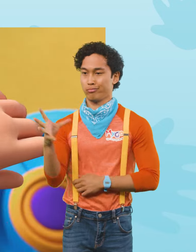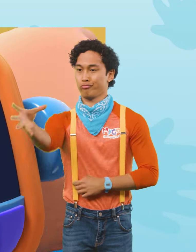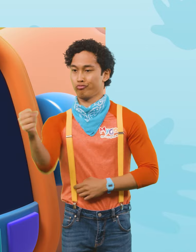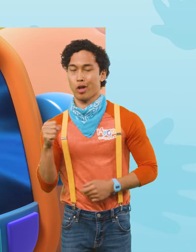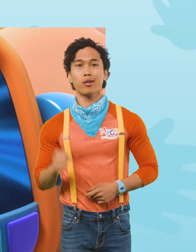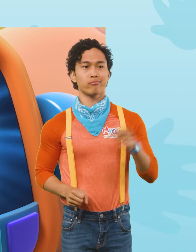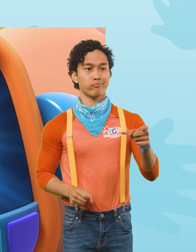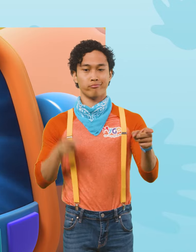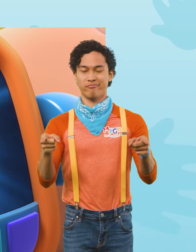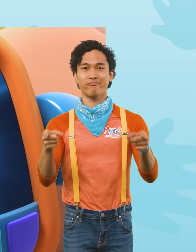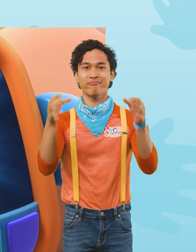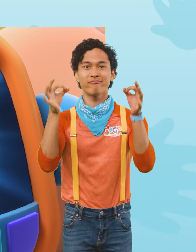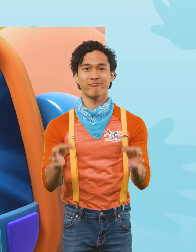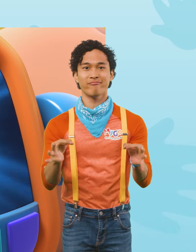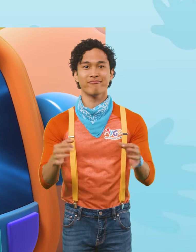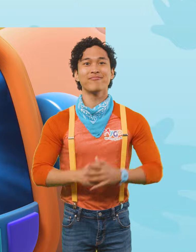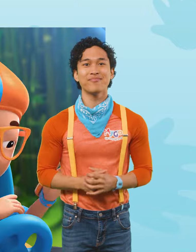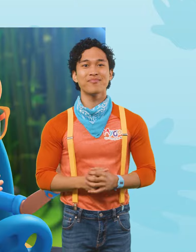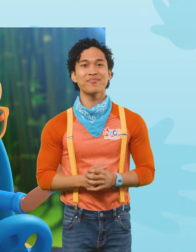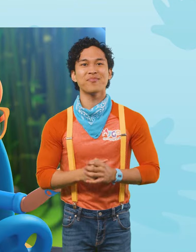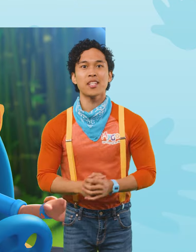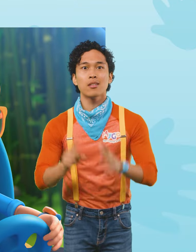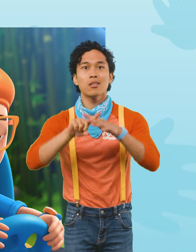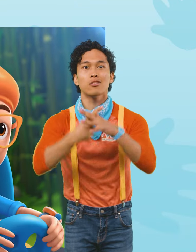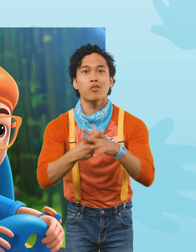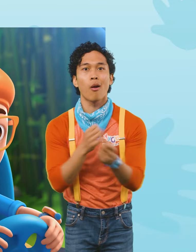Spider legs, grabber arm, confirmed. Activate Blippi Station!